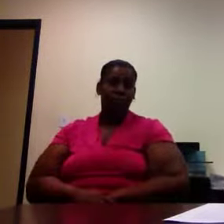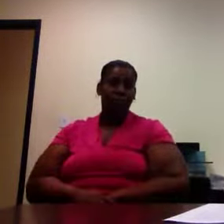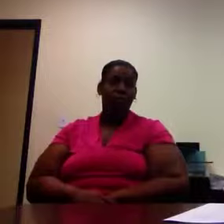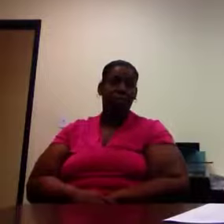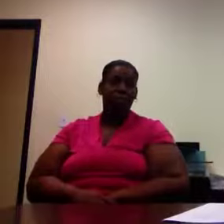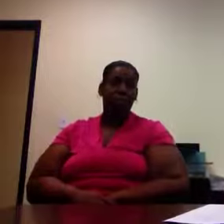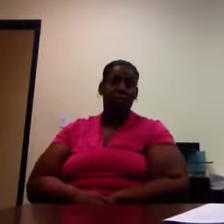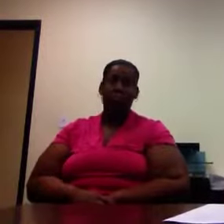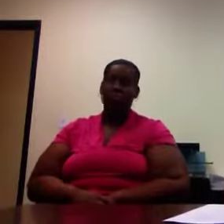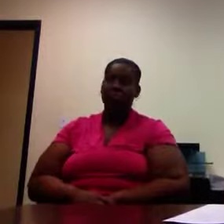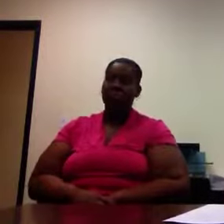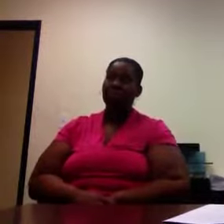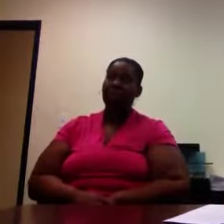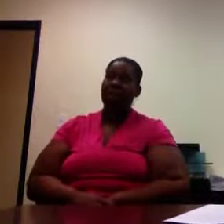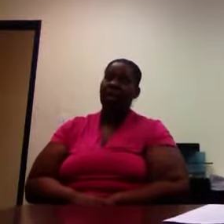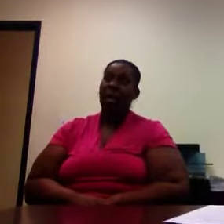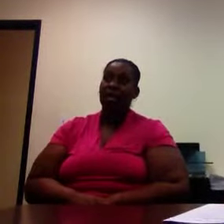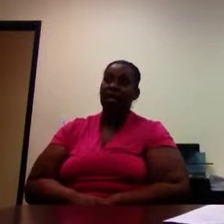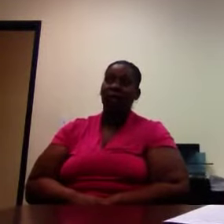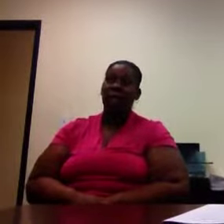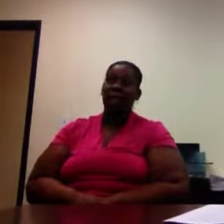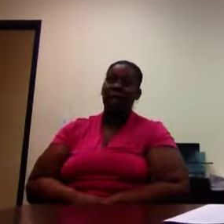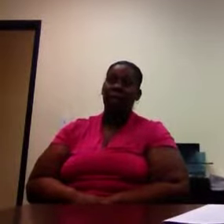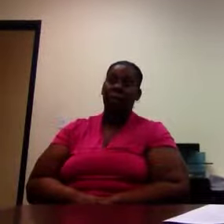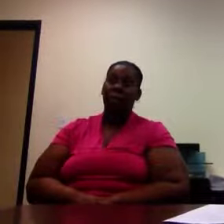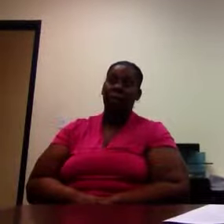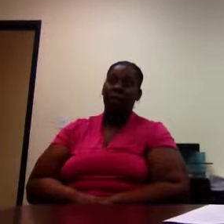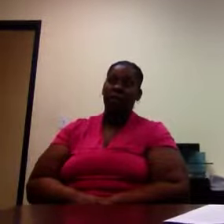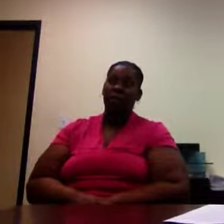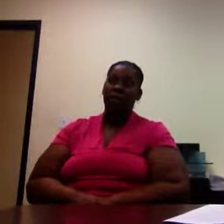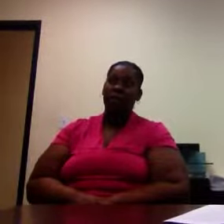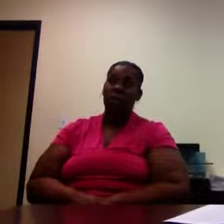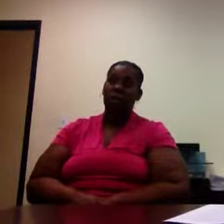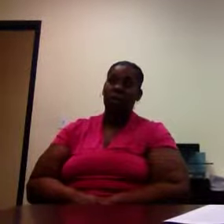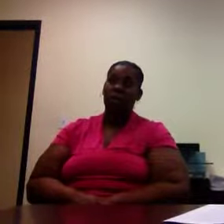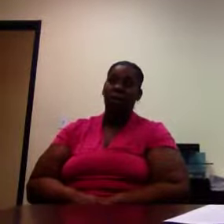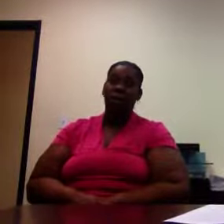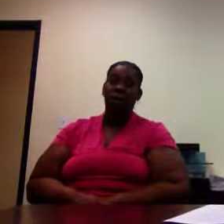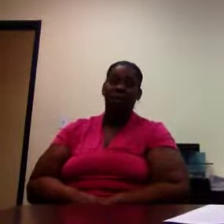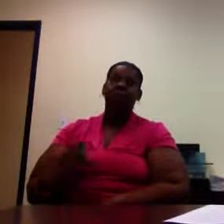All right. You will be dismissed. That's without pay, right? When you're suspended without pay? Mm-hmm.